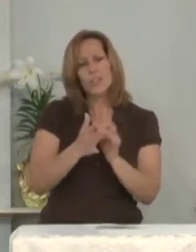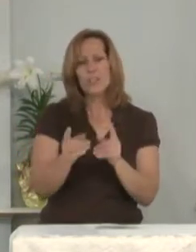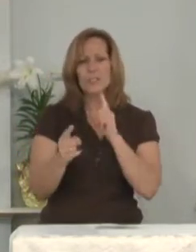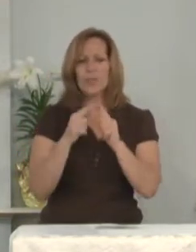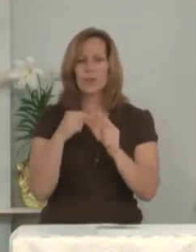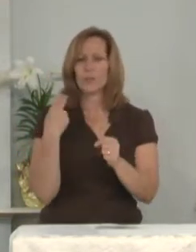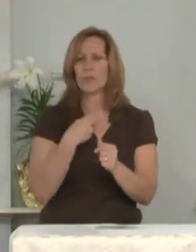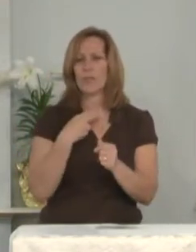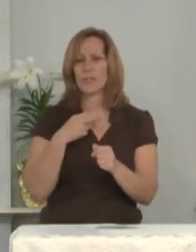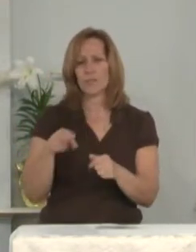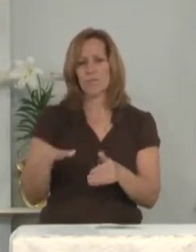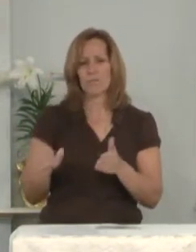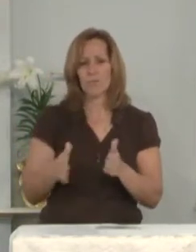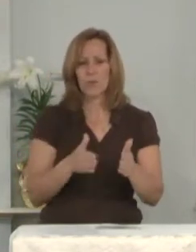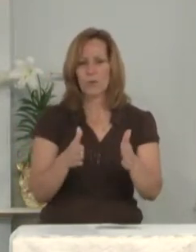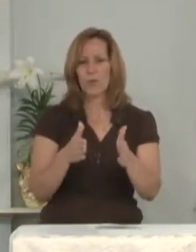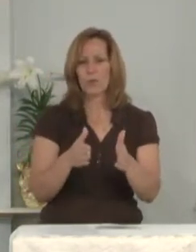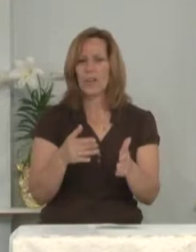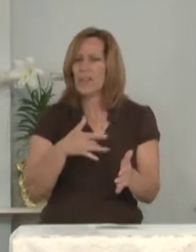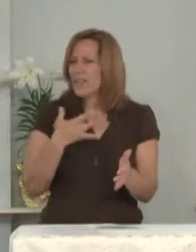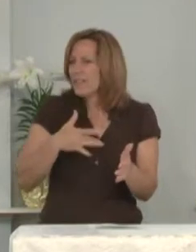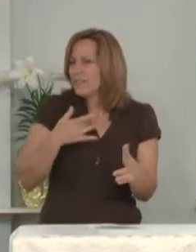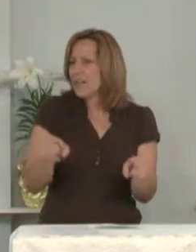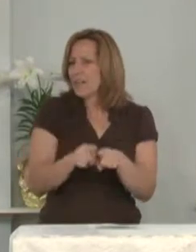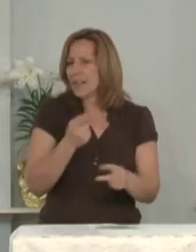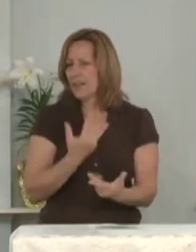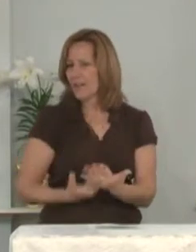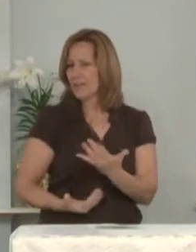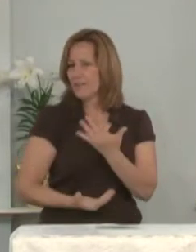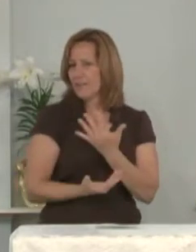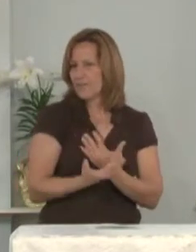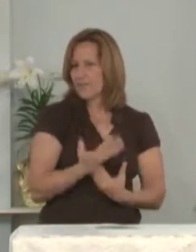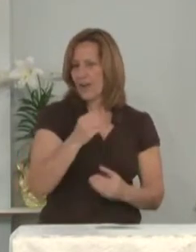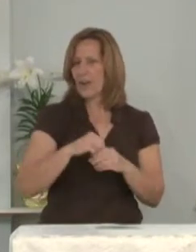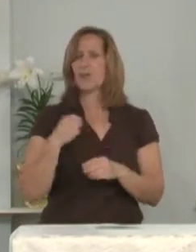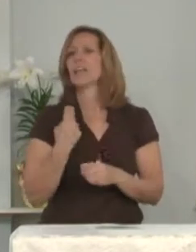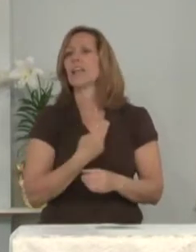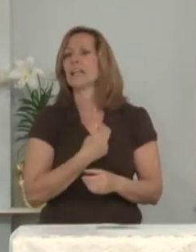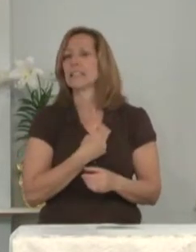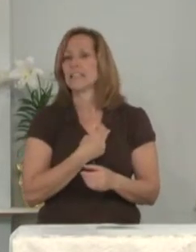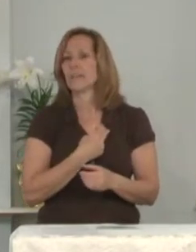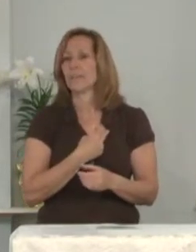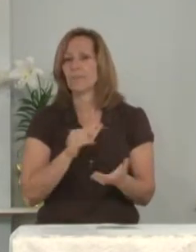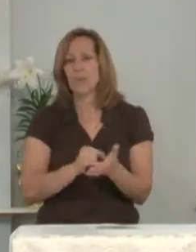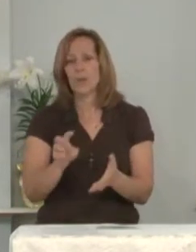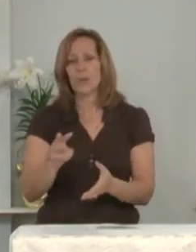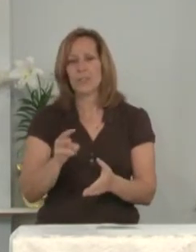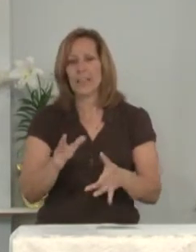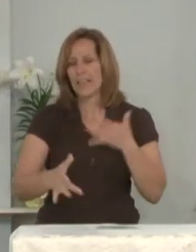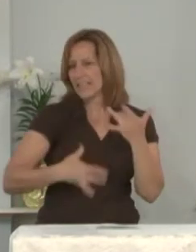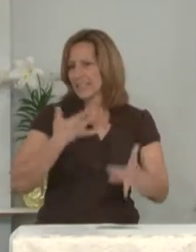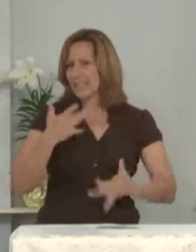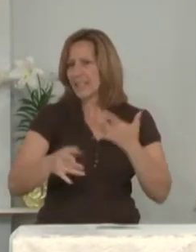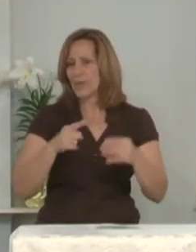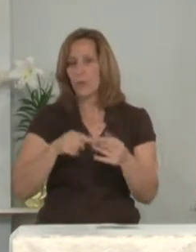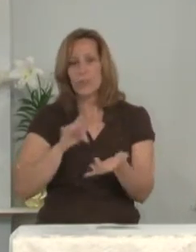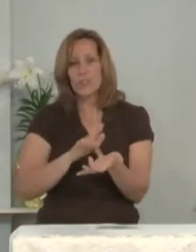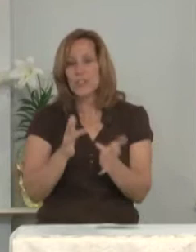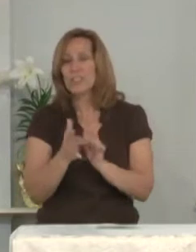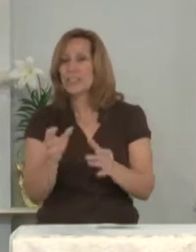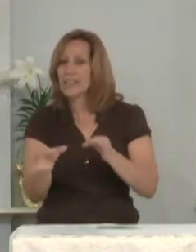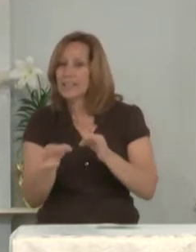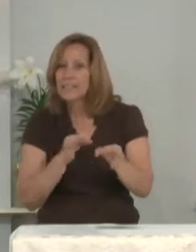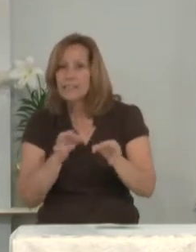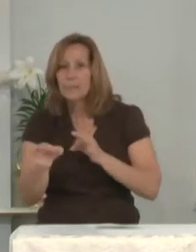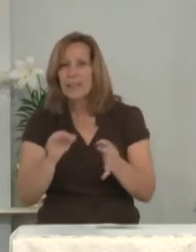talked to us on the road it felt like a fire burning in us. It was exciting when he explained